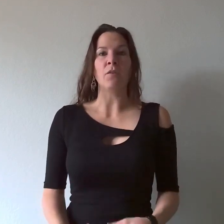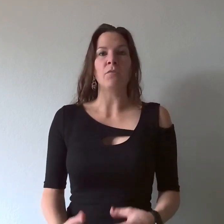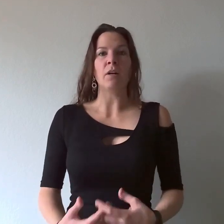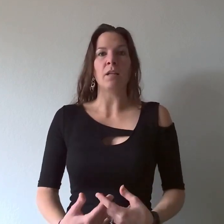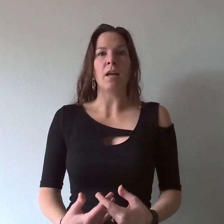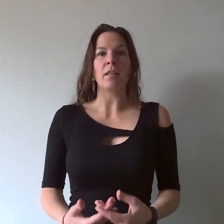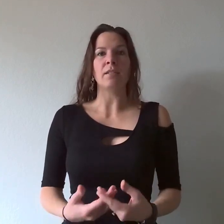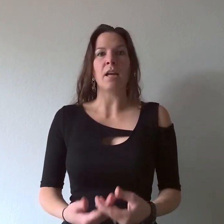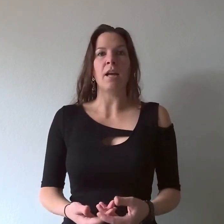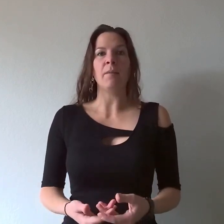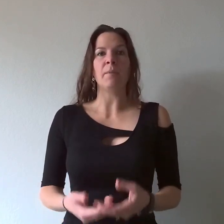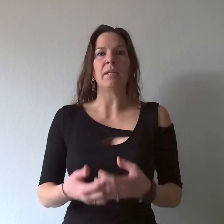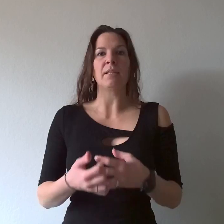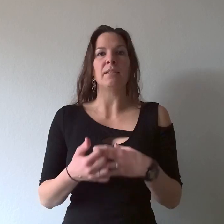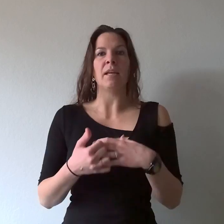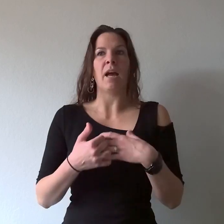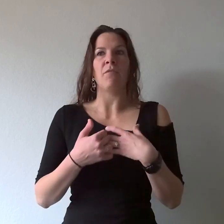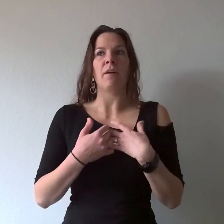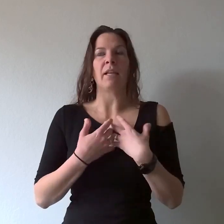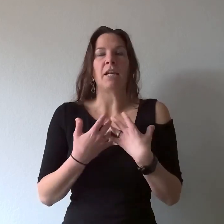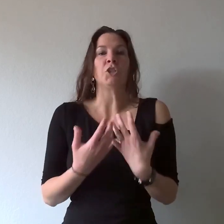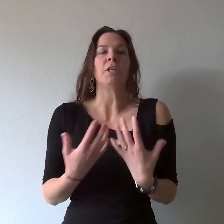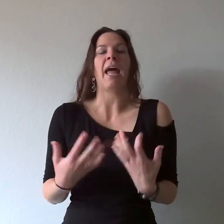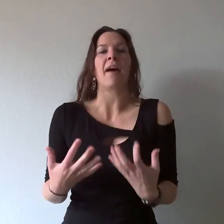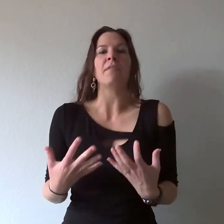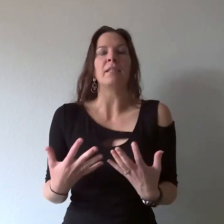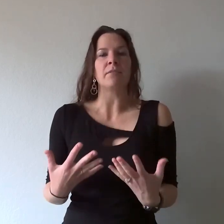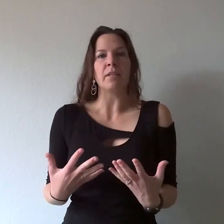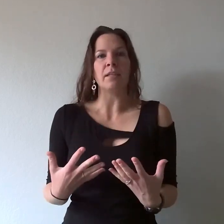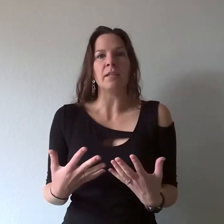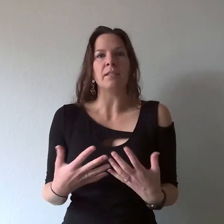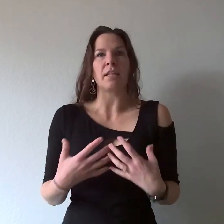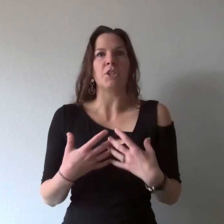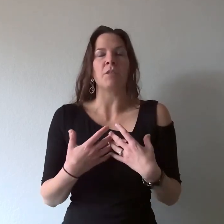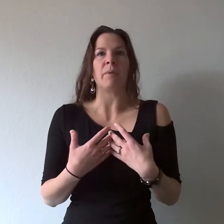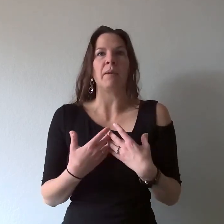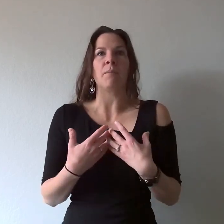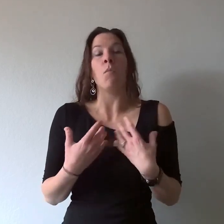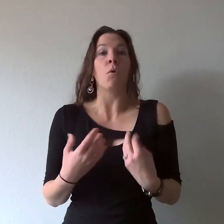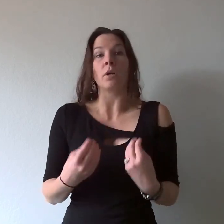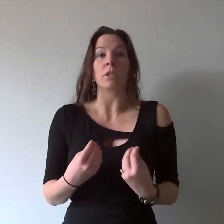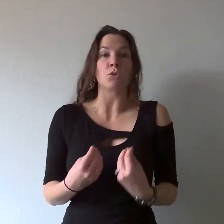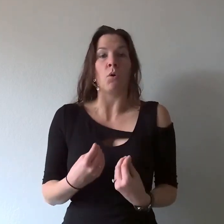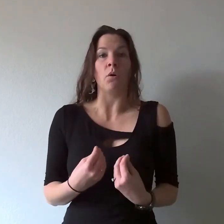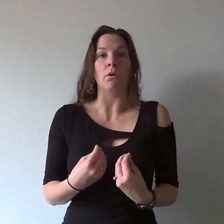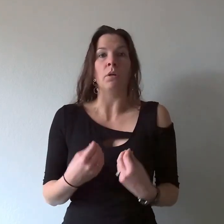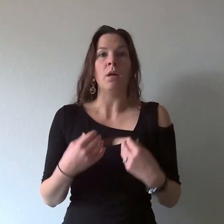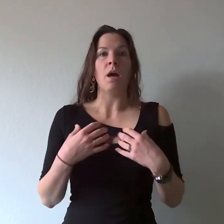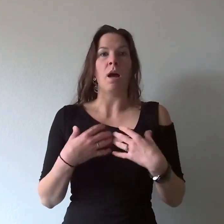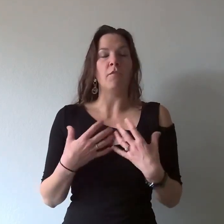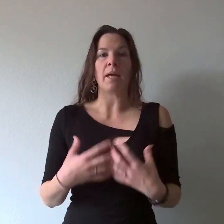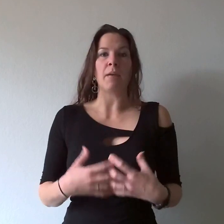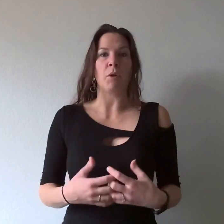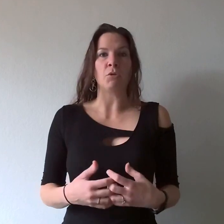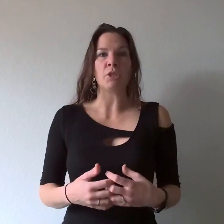a lot of the time because I felt like I felt shouldn't have these feelings I should be more control of my emotions